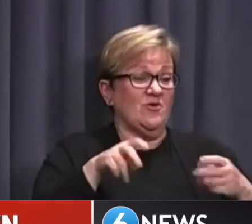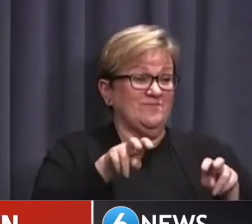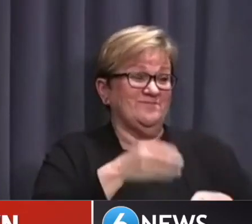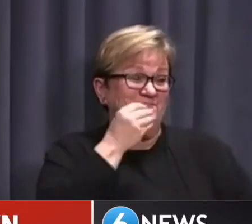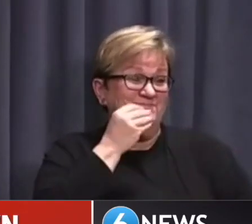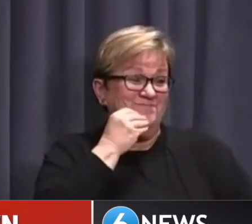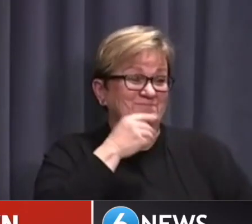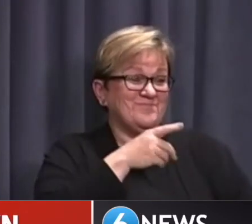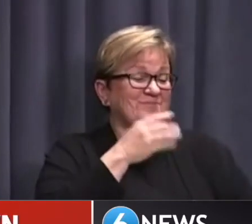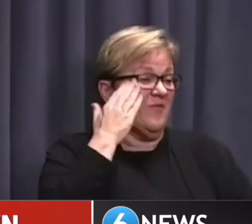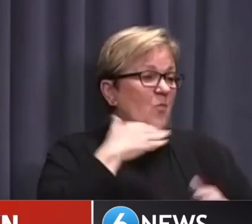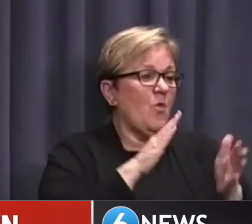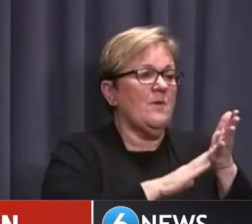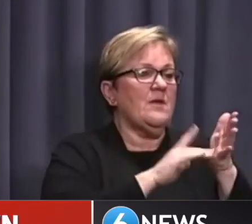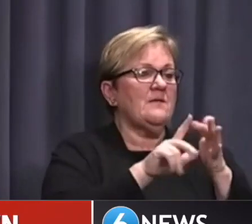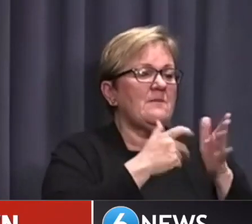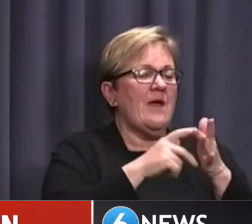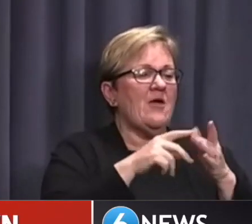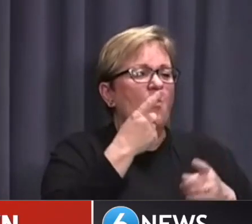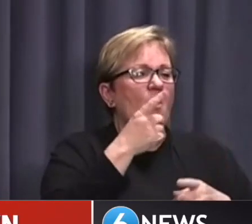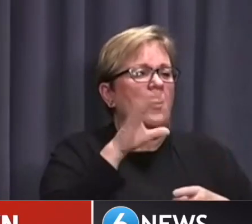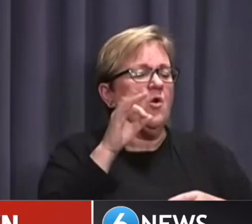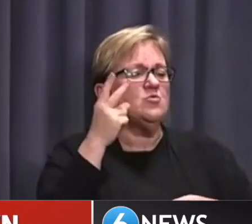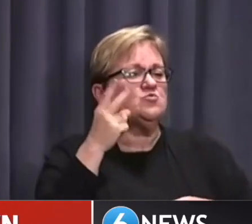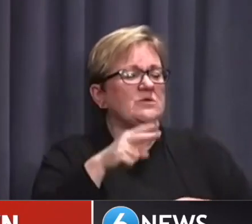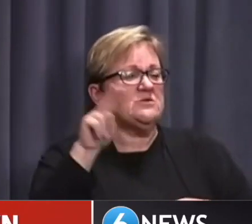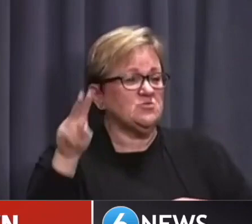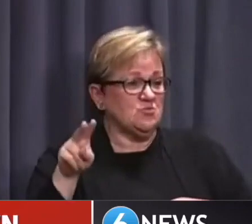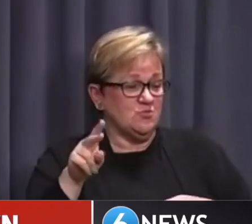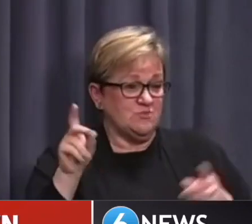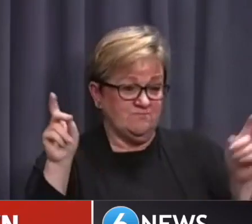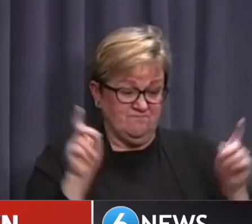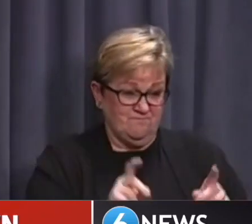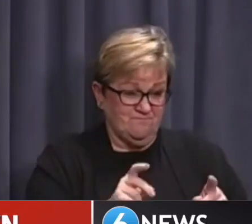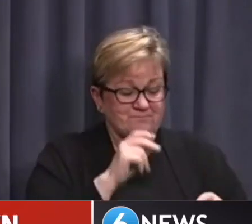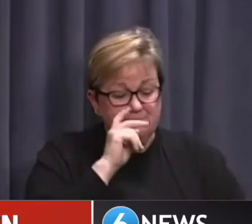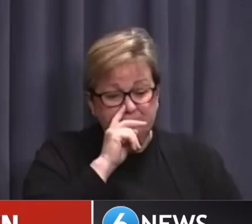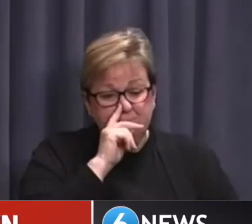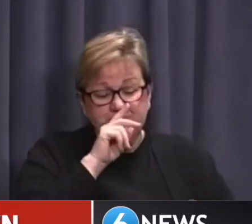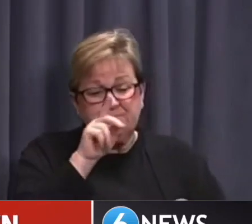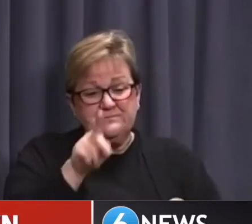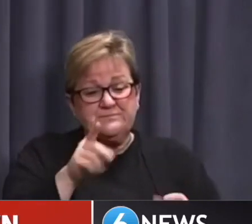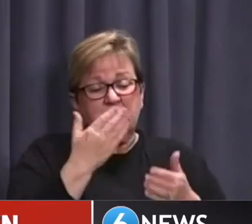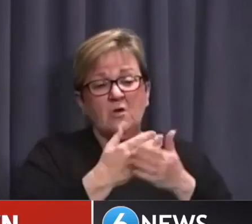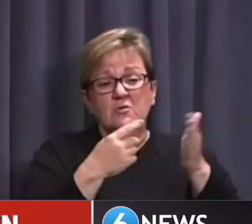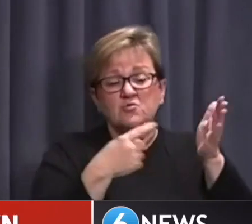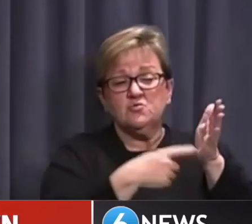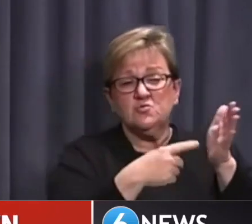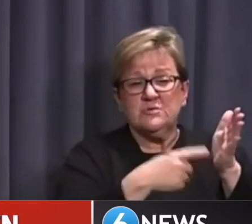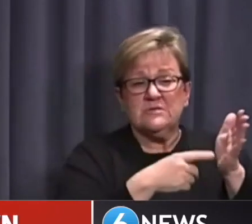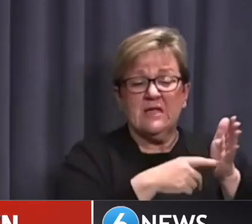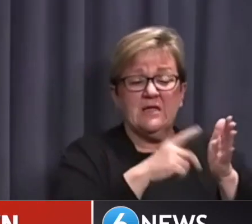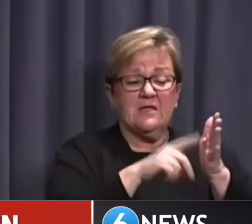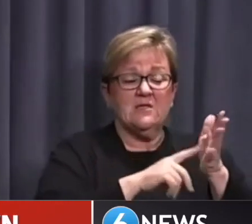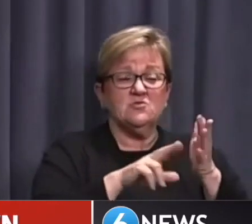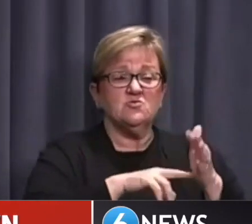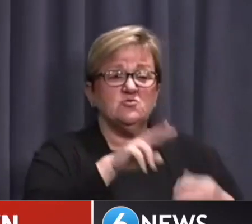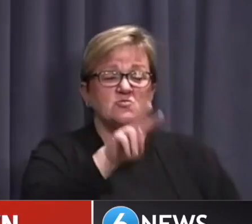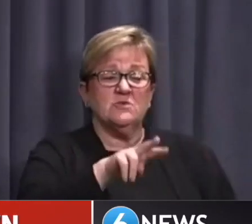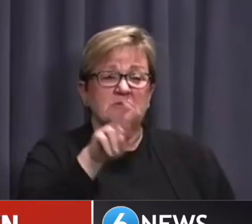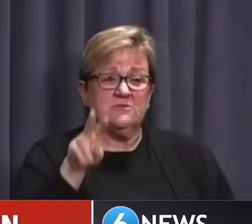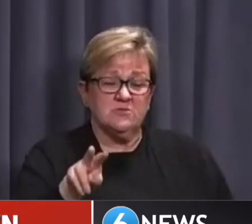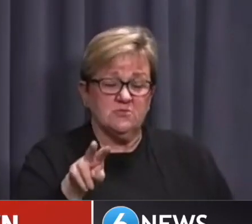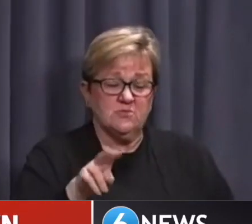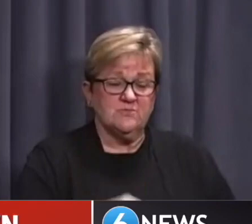the Mindari woman, case 1022. That was on the evening of Tuesday, June 22.